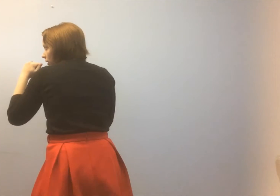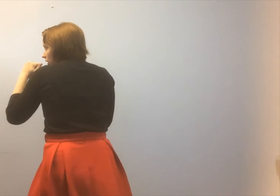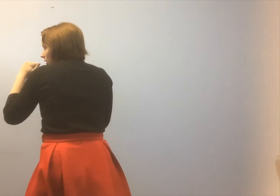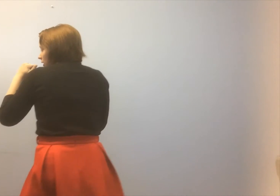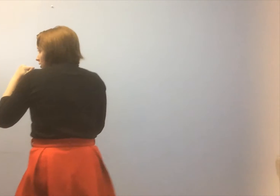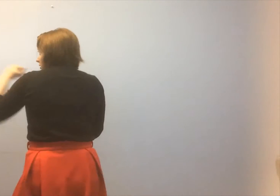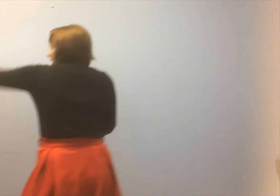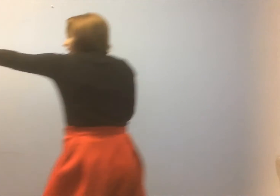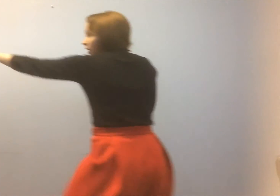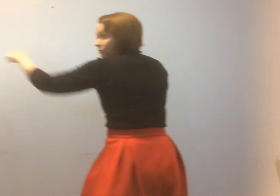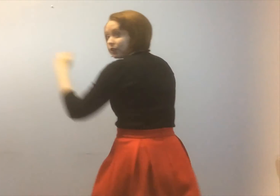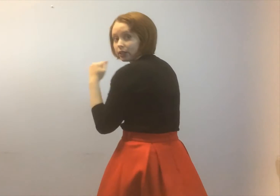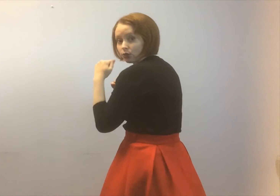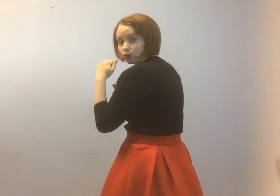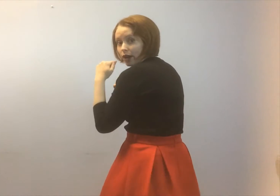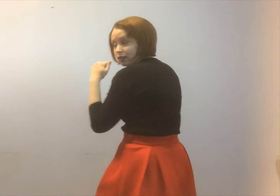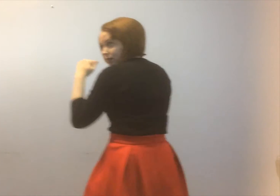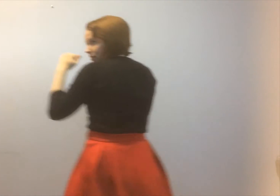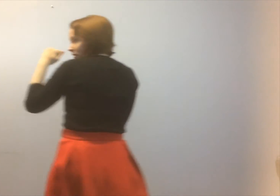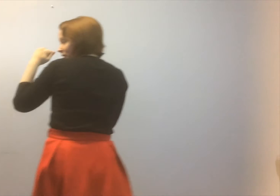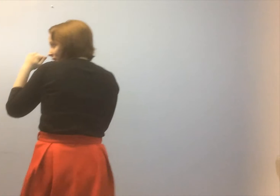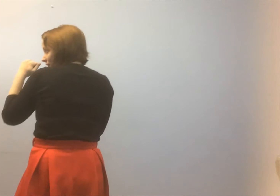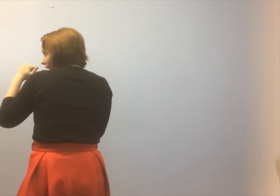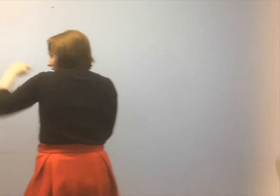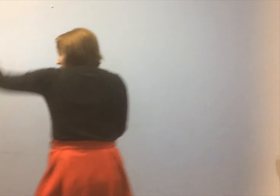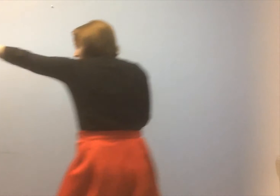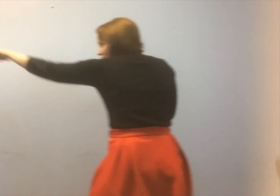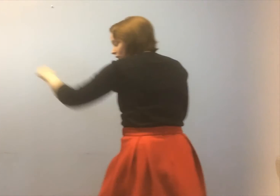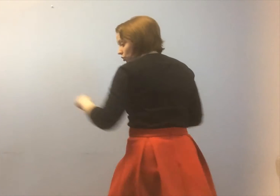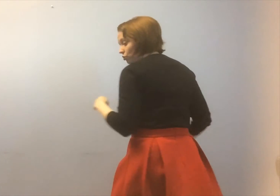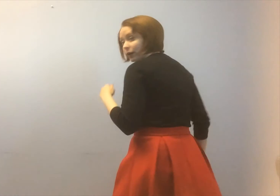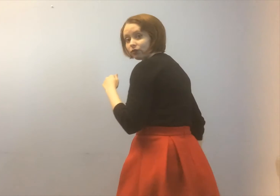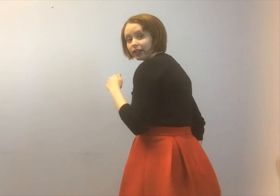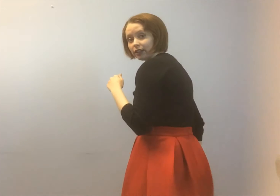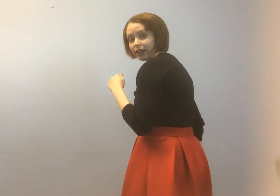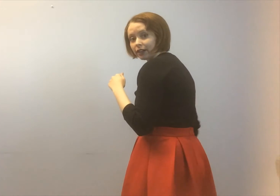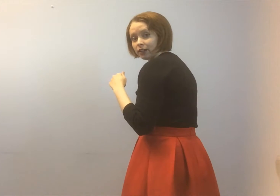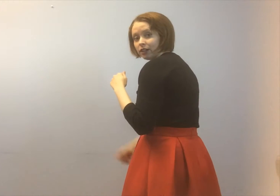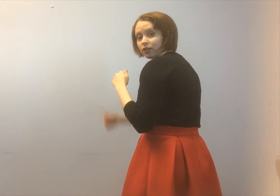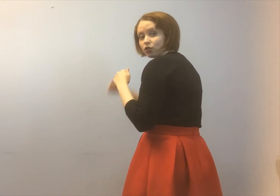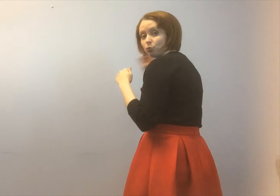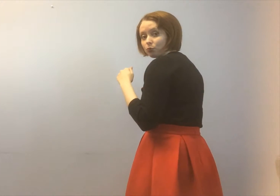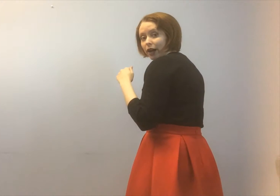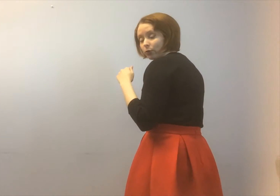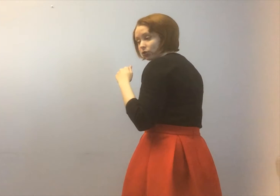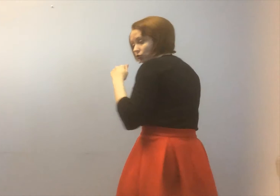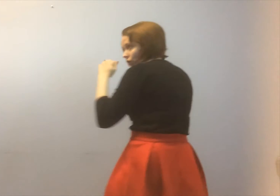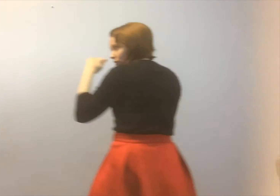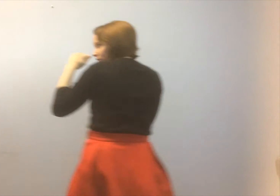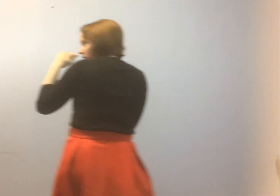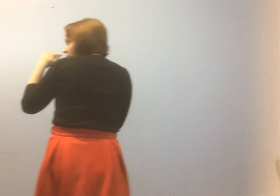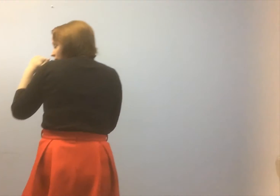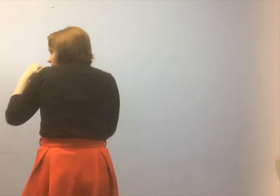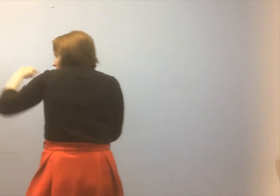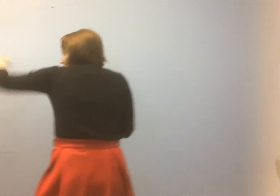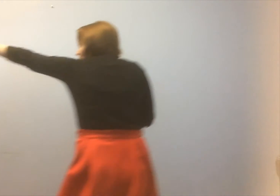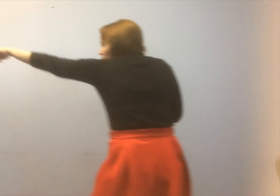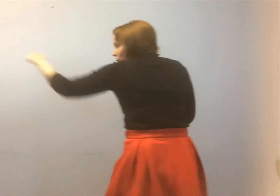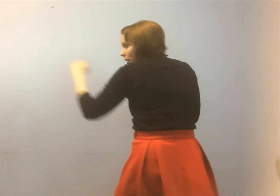say I'm feeling threatened I can use my right leg to move backwards first and then throw my